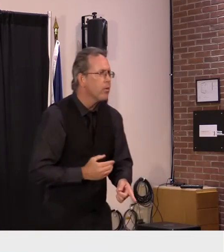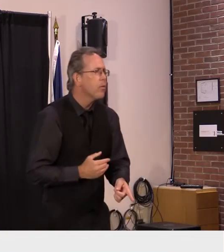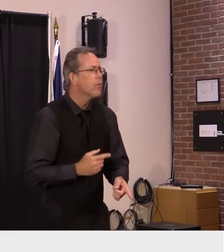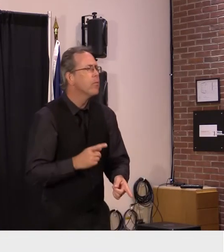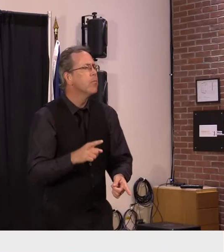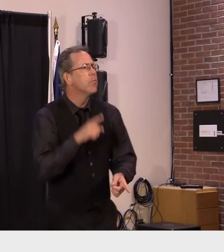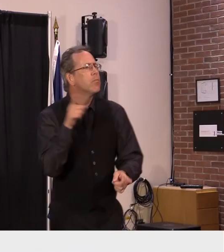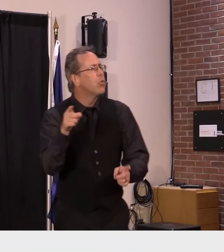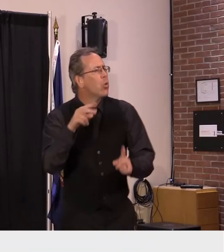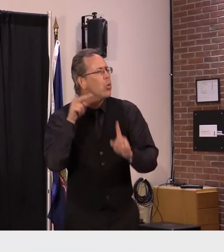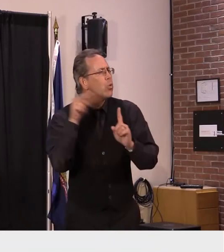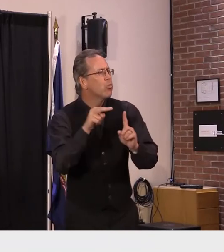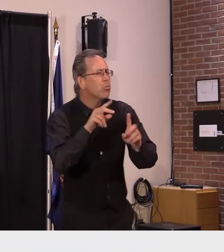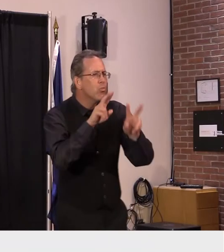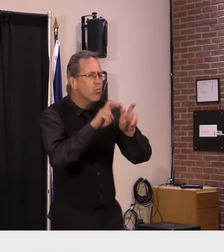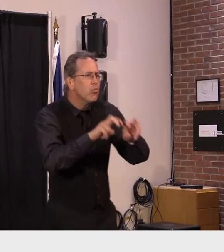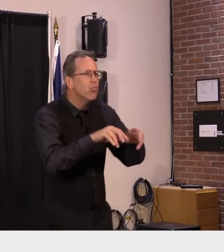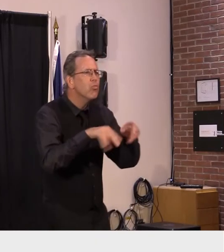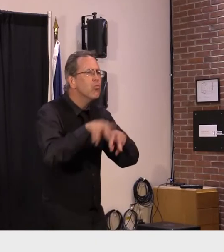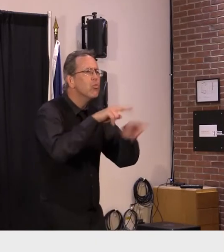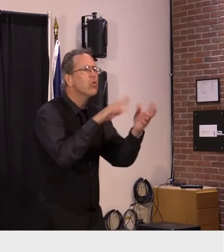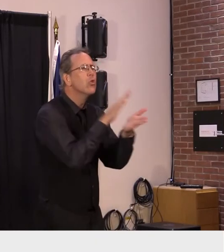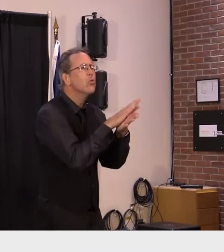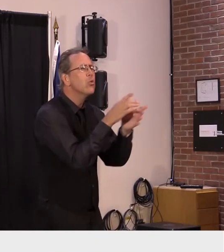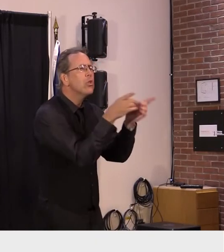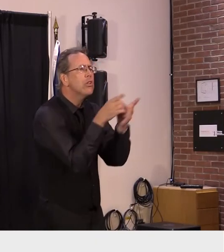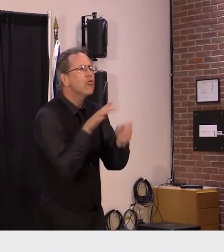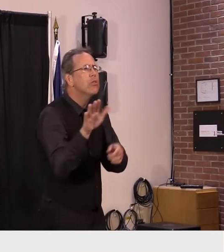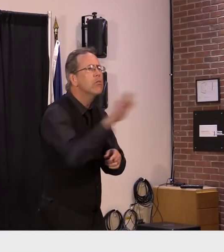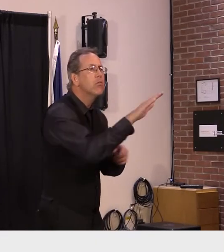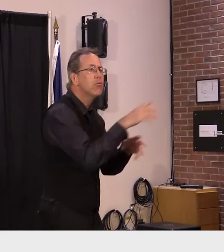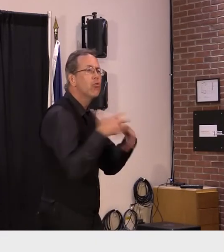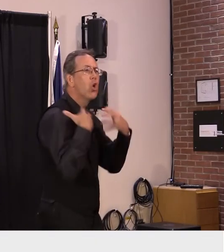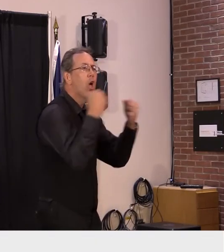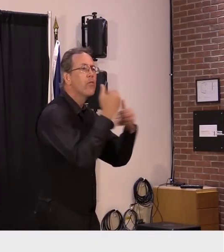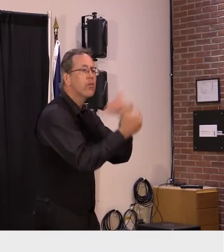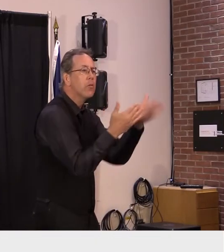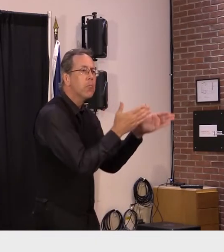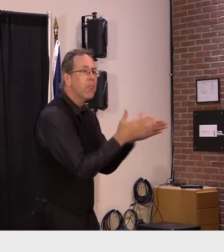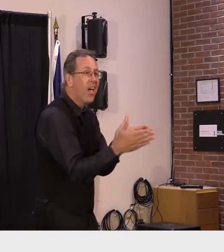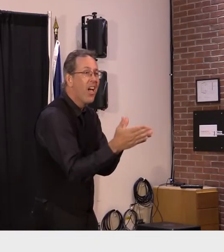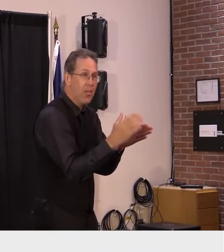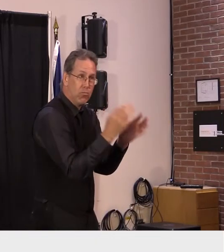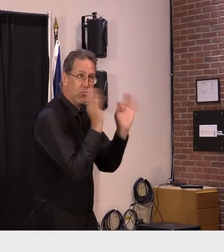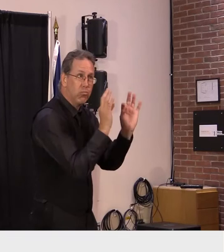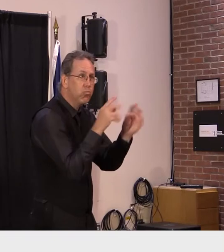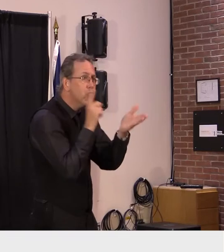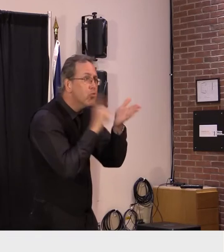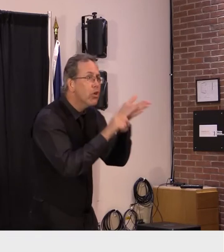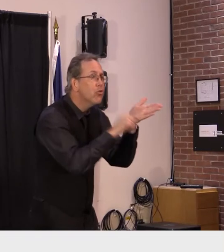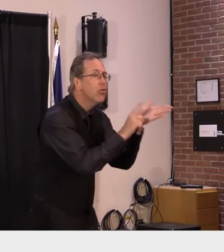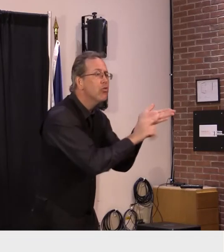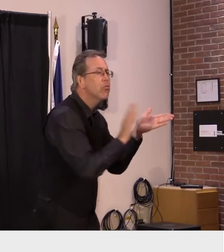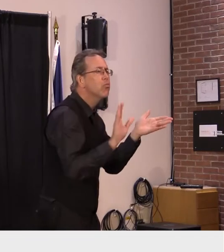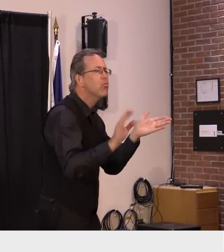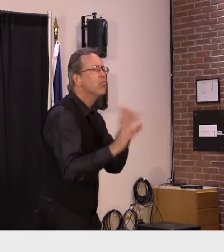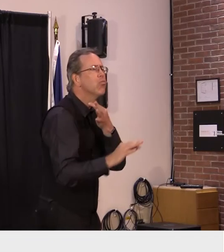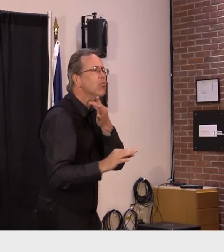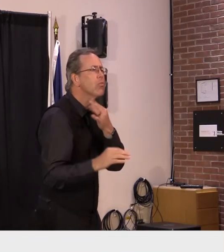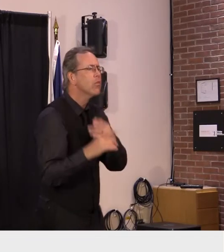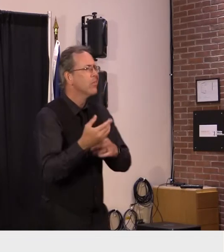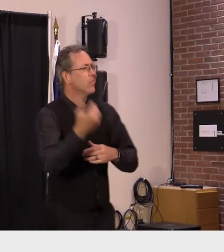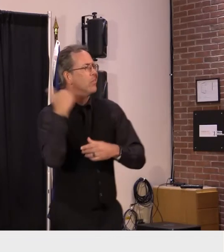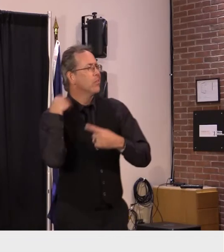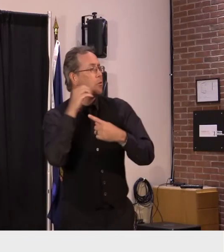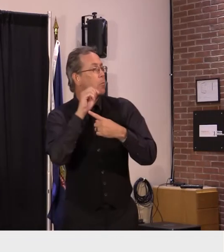recovery plans being laid out by schools um i know last month that a report from uh the